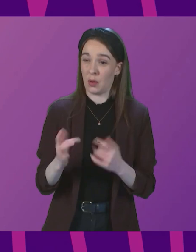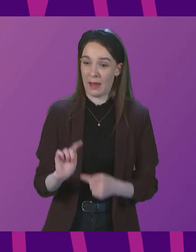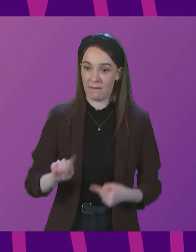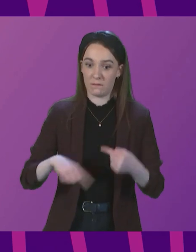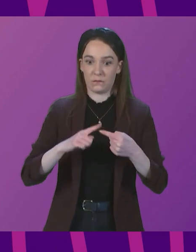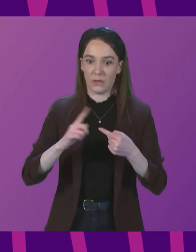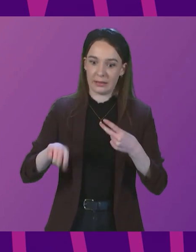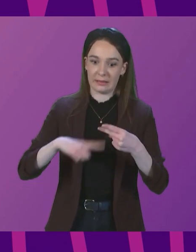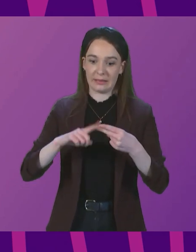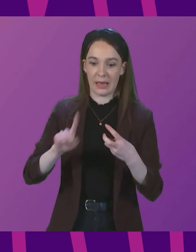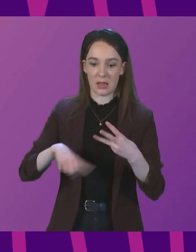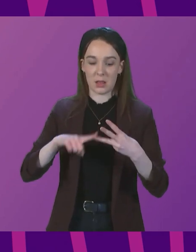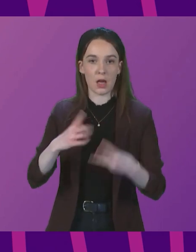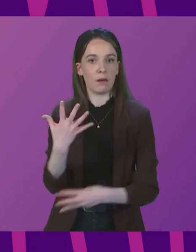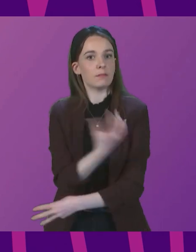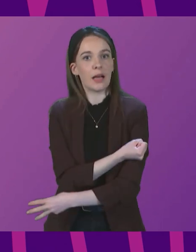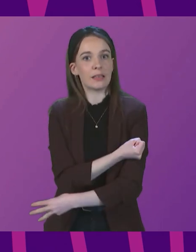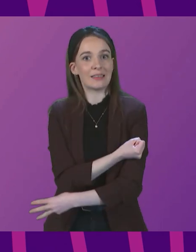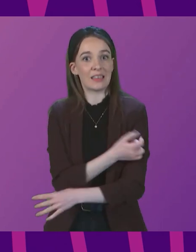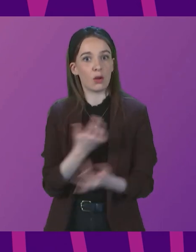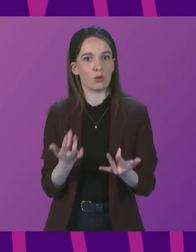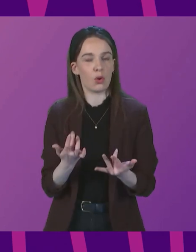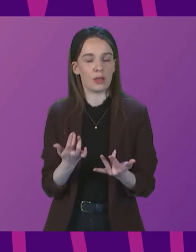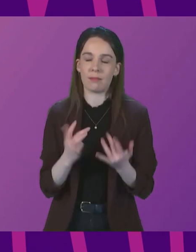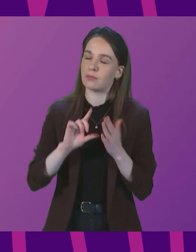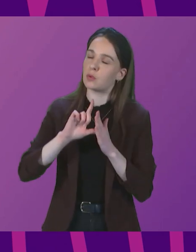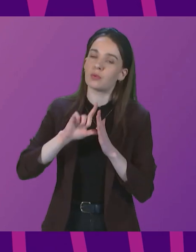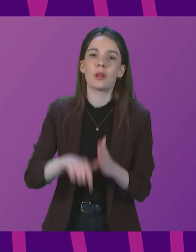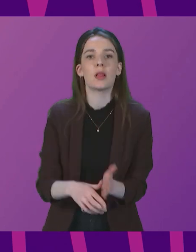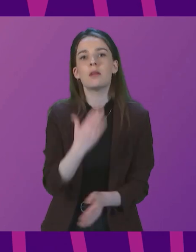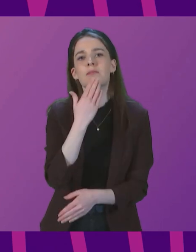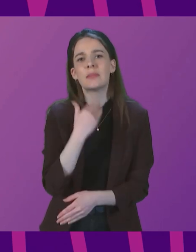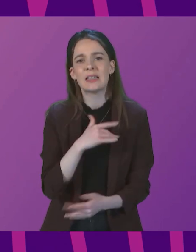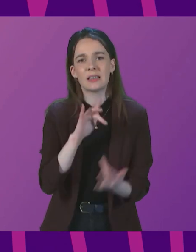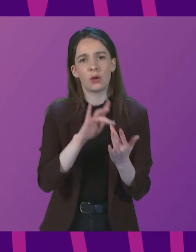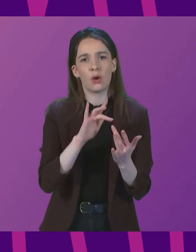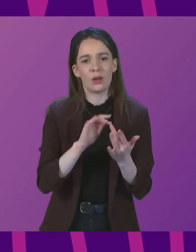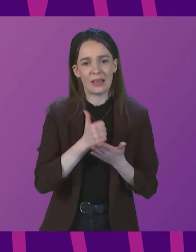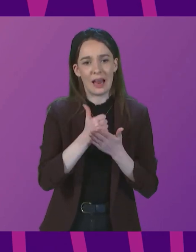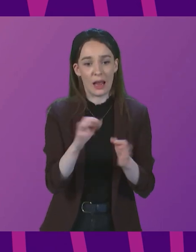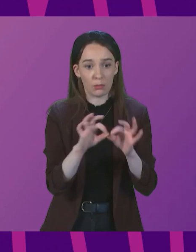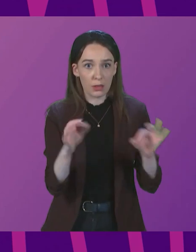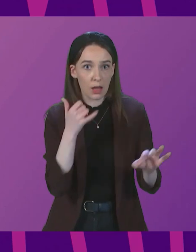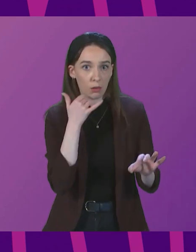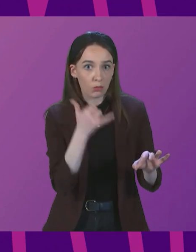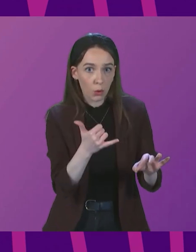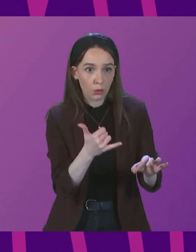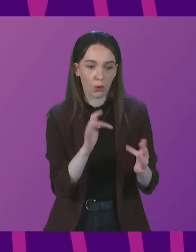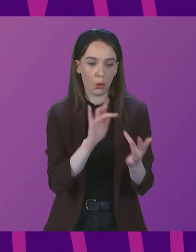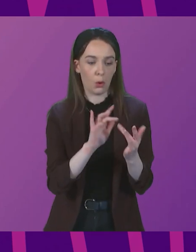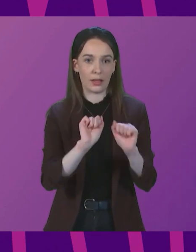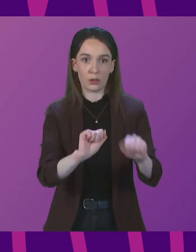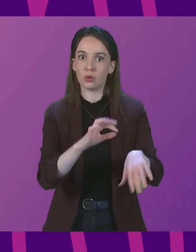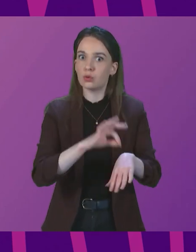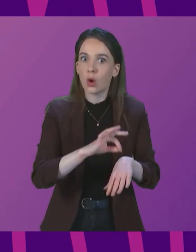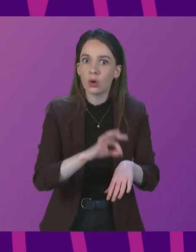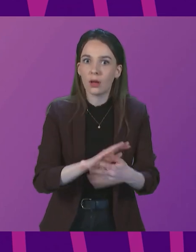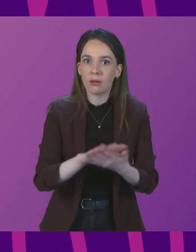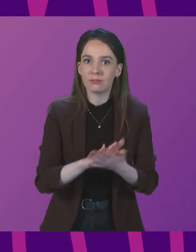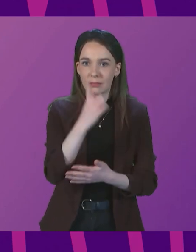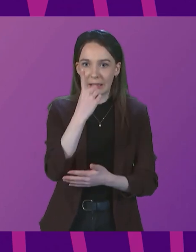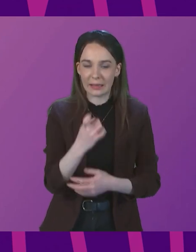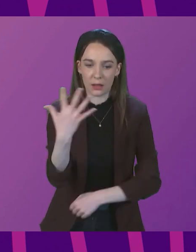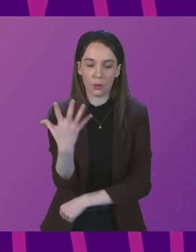dose yet, it is not too late. Please make sure you contact the helpline or get in touch with your doctor in order to get the